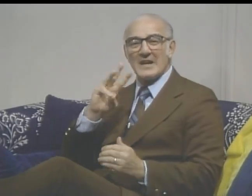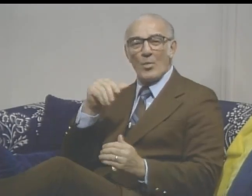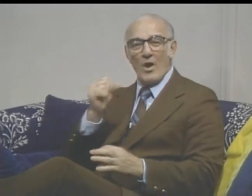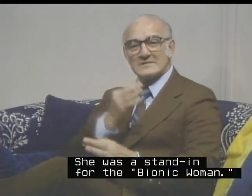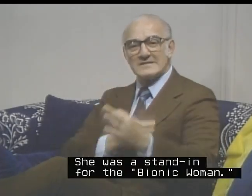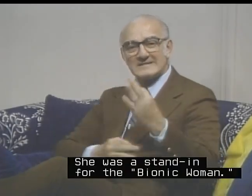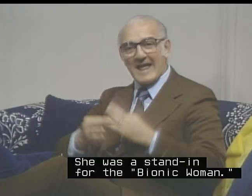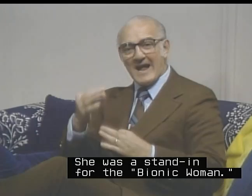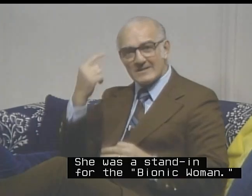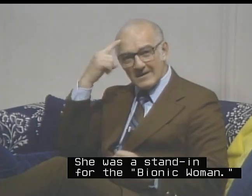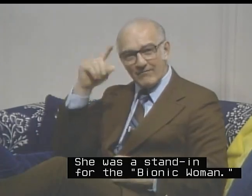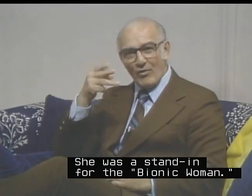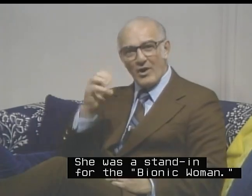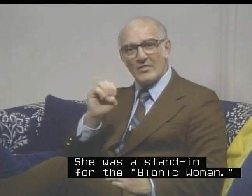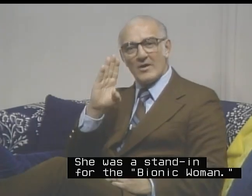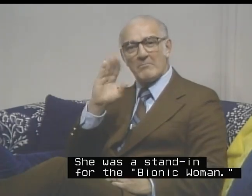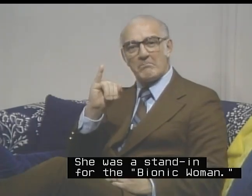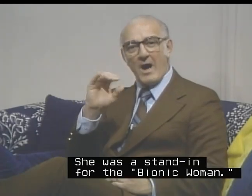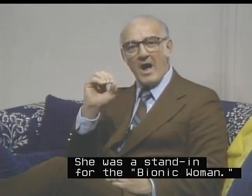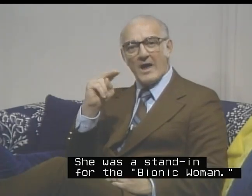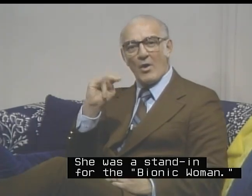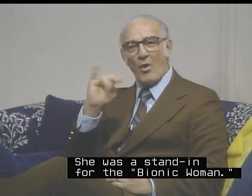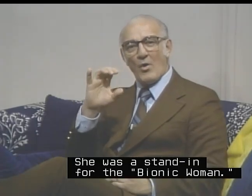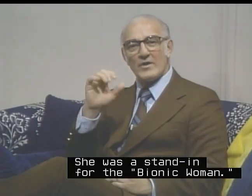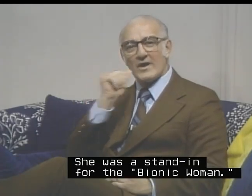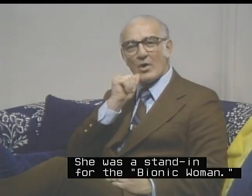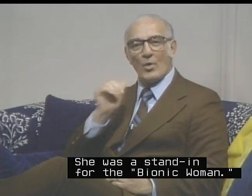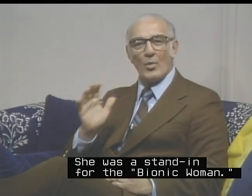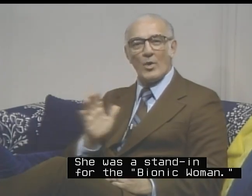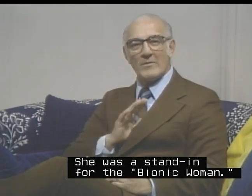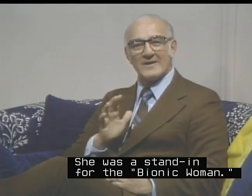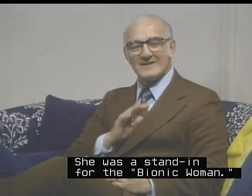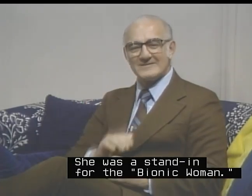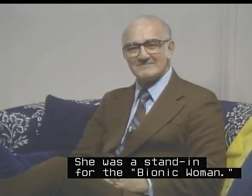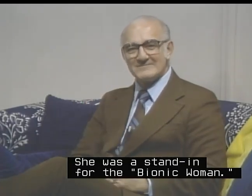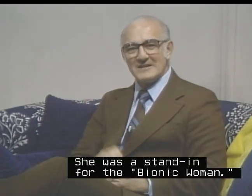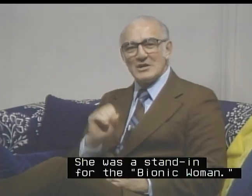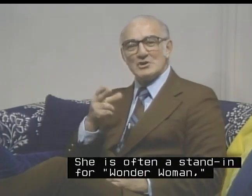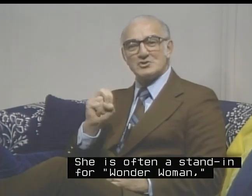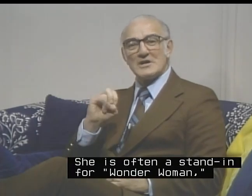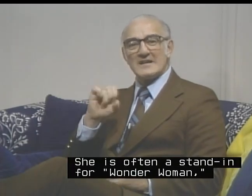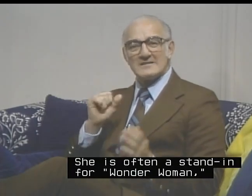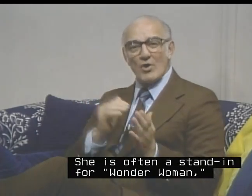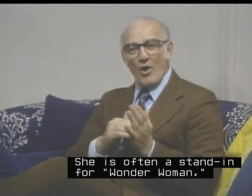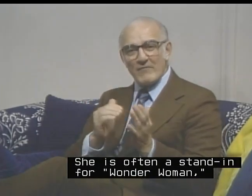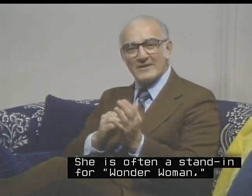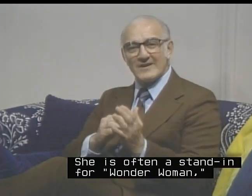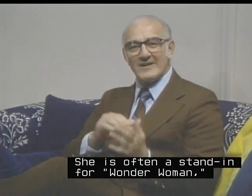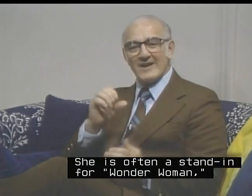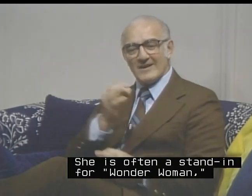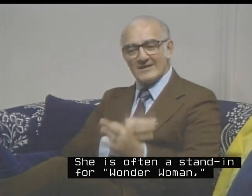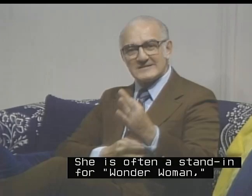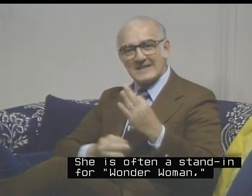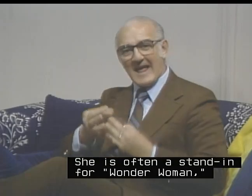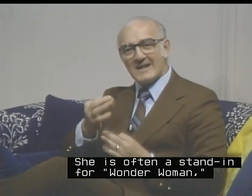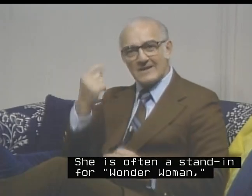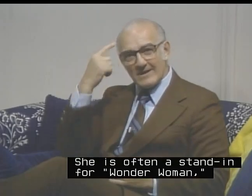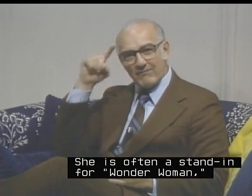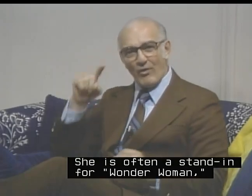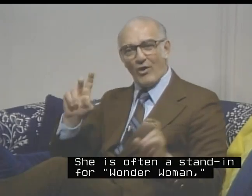was stand-in for the bionic woman. She is often stand-in for